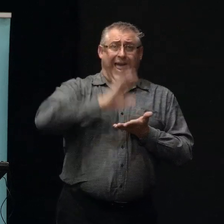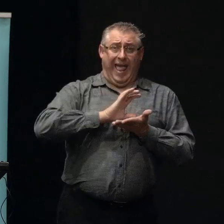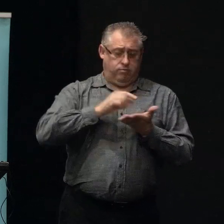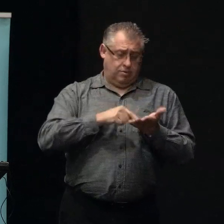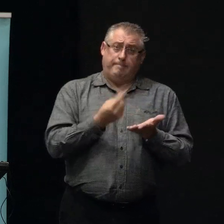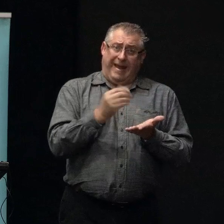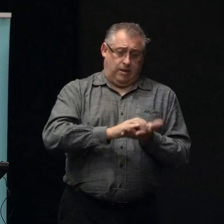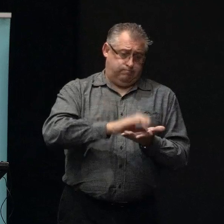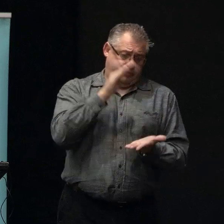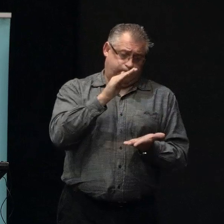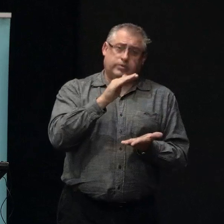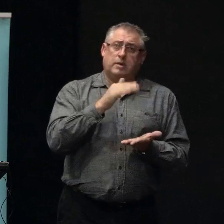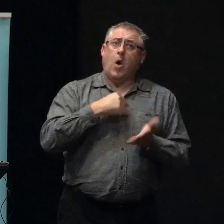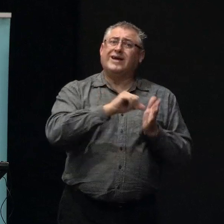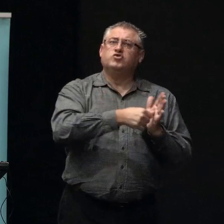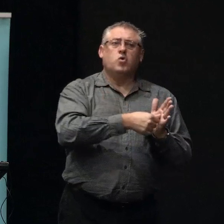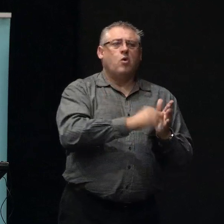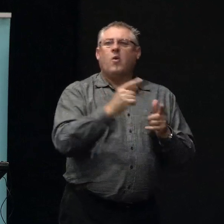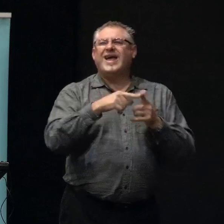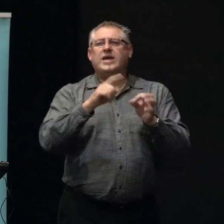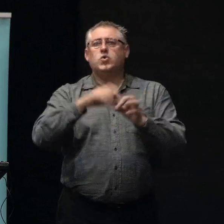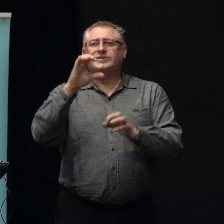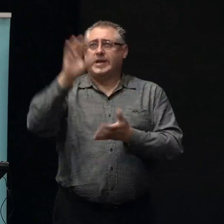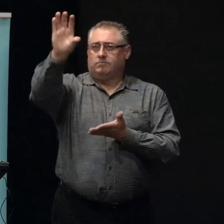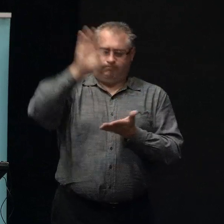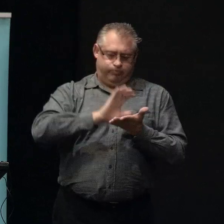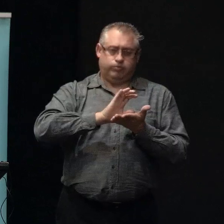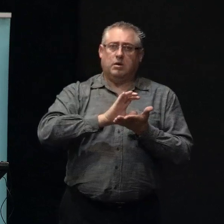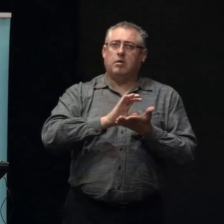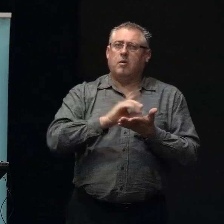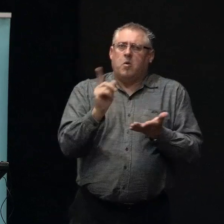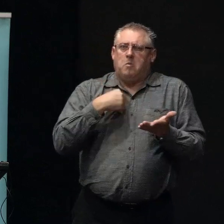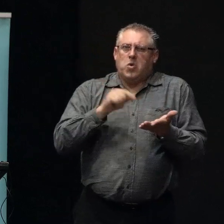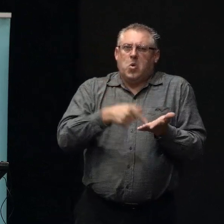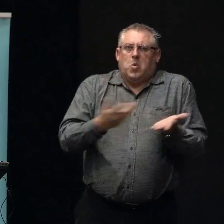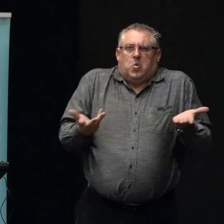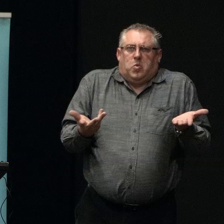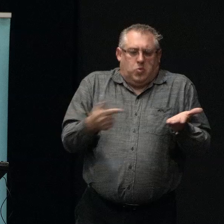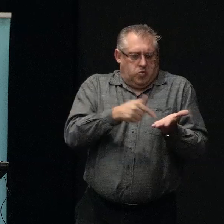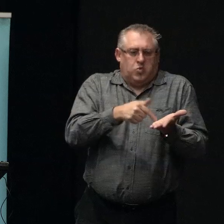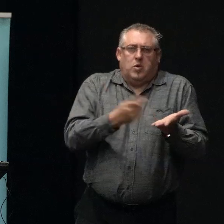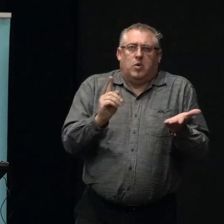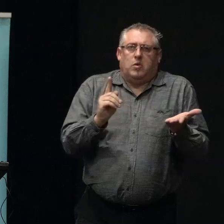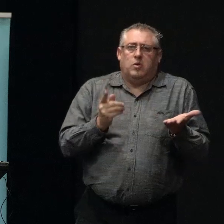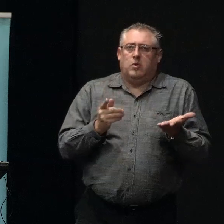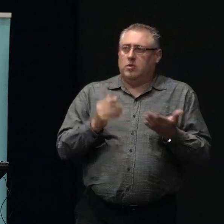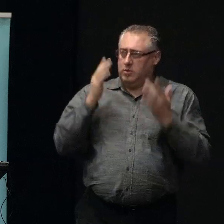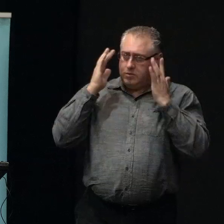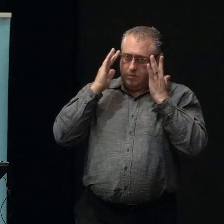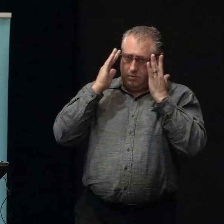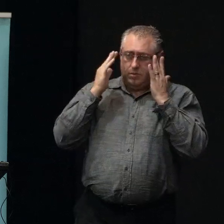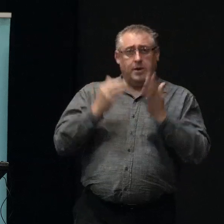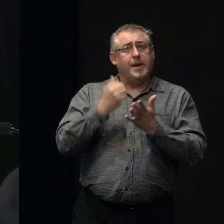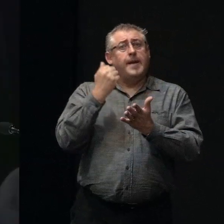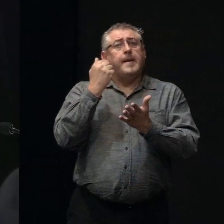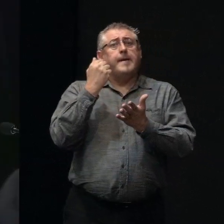from my insurer or EQC and it comes, what do I do with it? So, the bank becomes involved